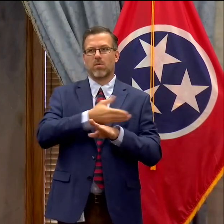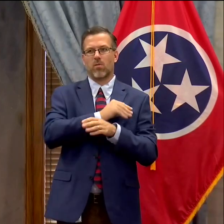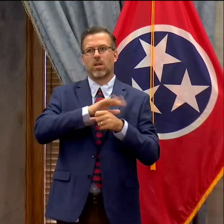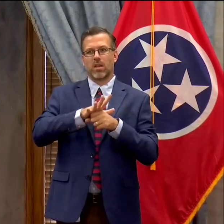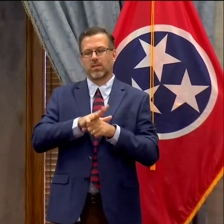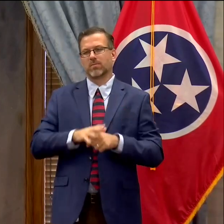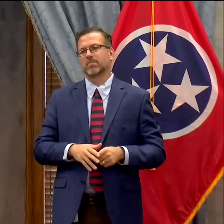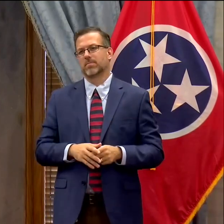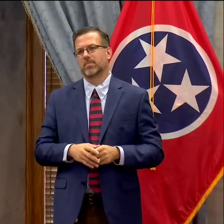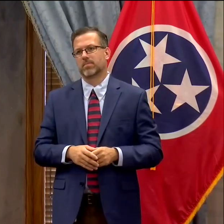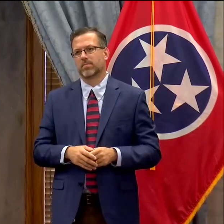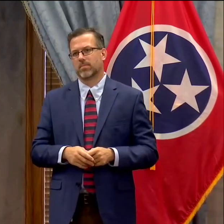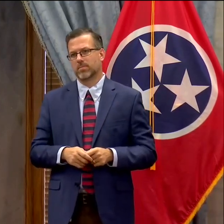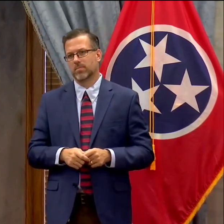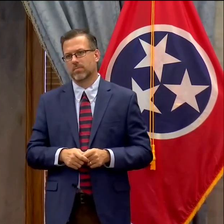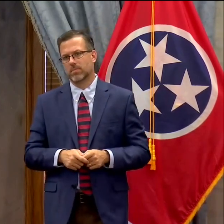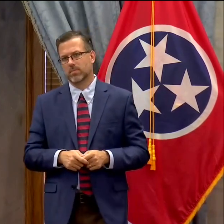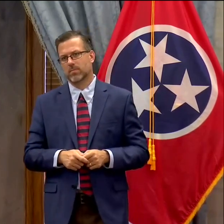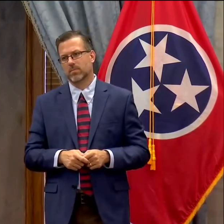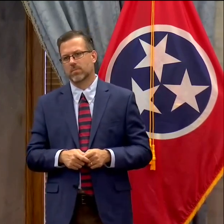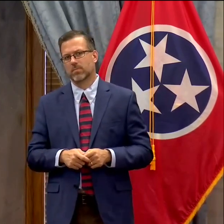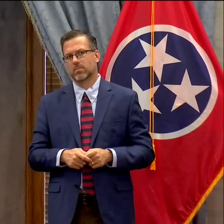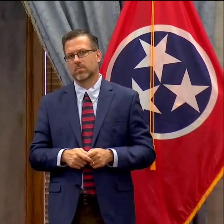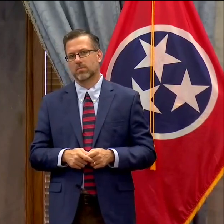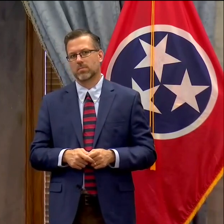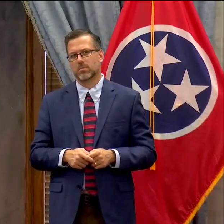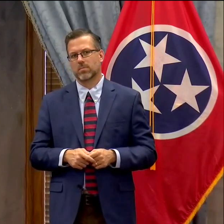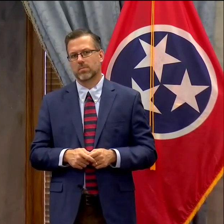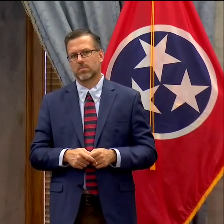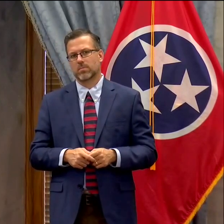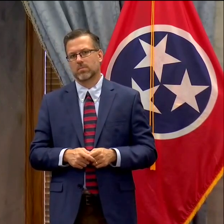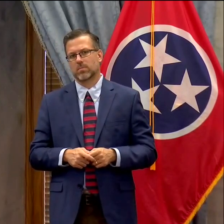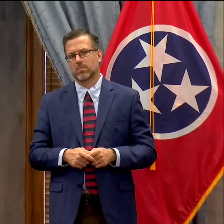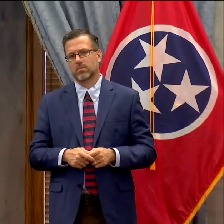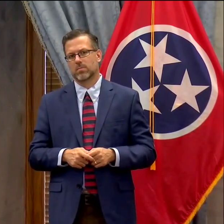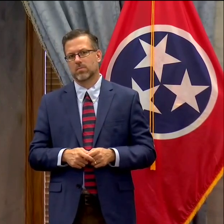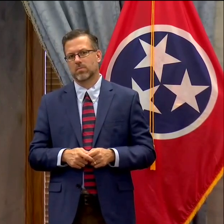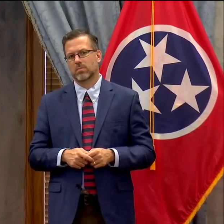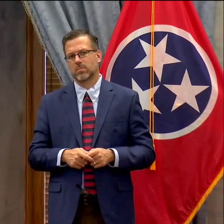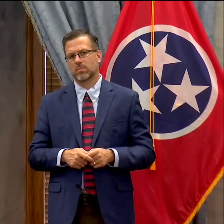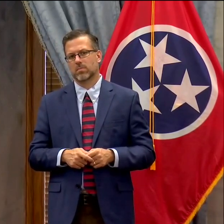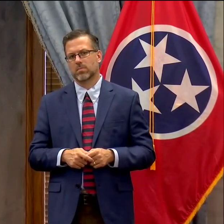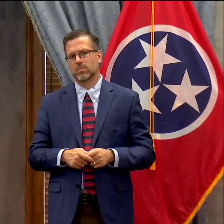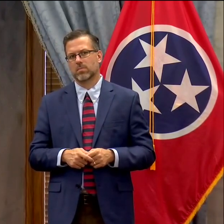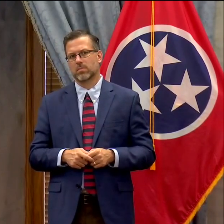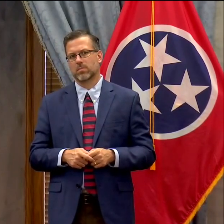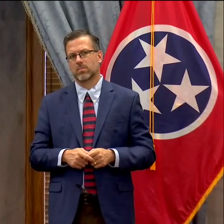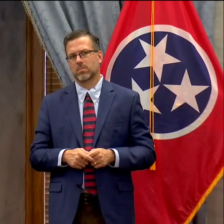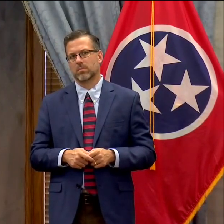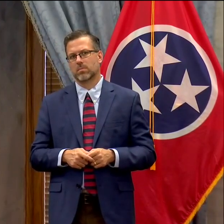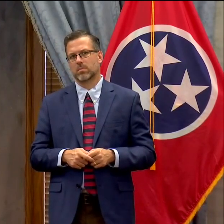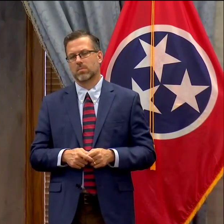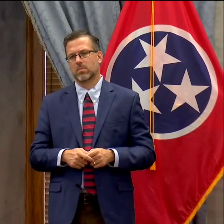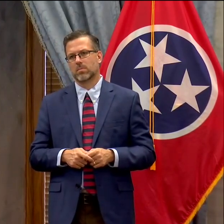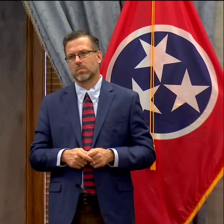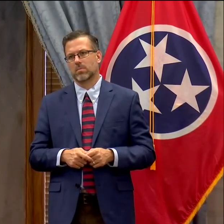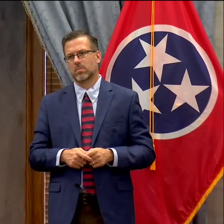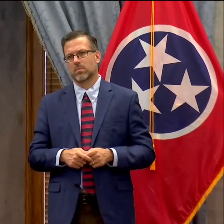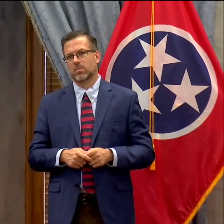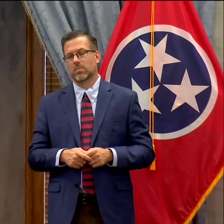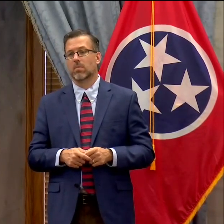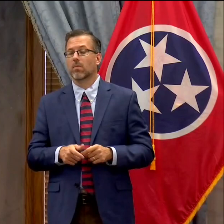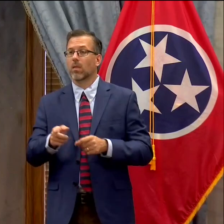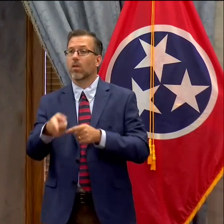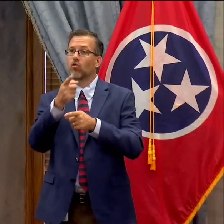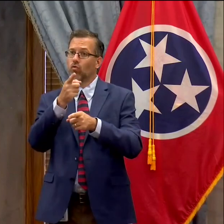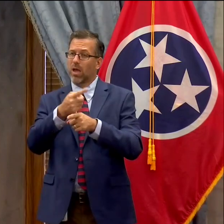calculus. But when you say deficits I mean I understand it's a very complicated enormous budget but I mean the actual revenues my understanding